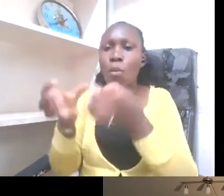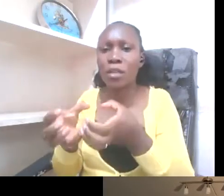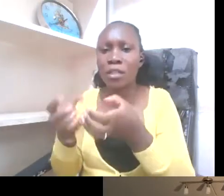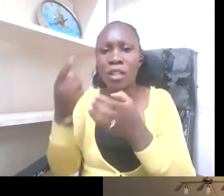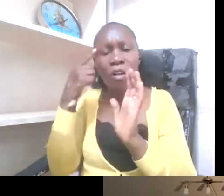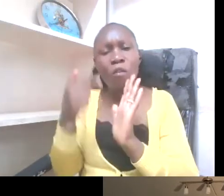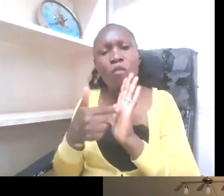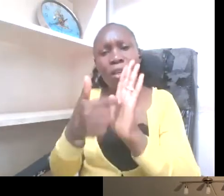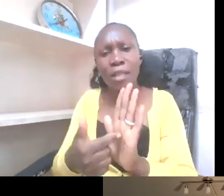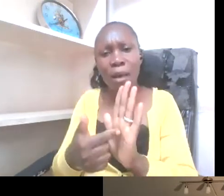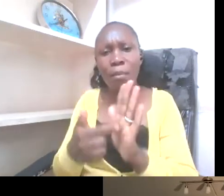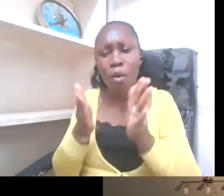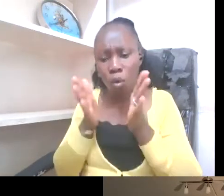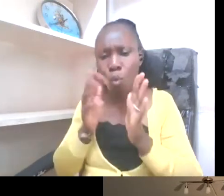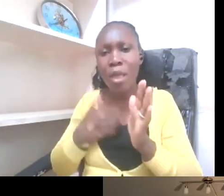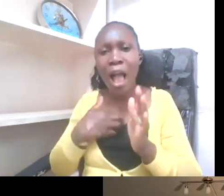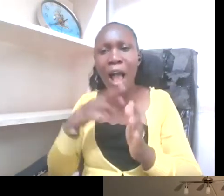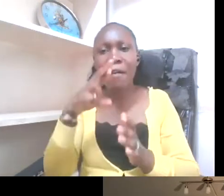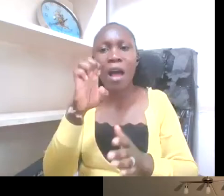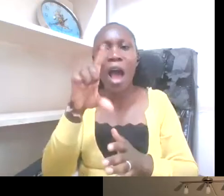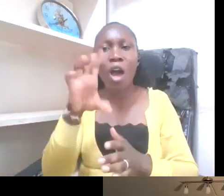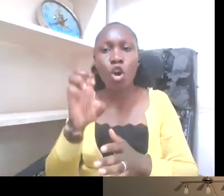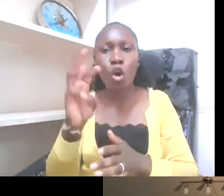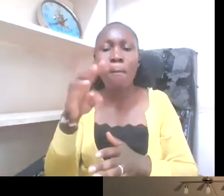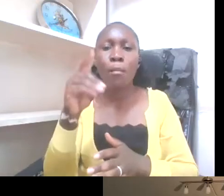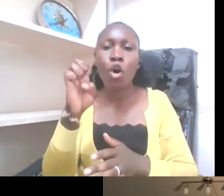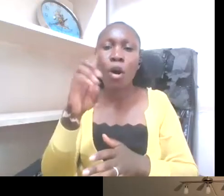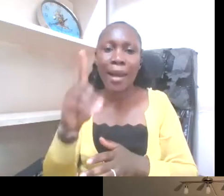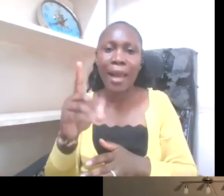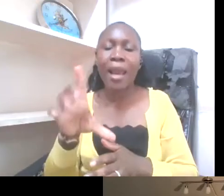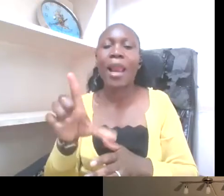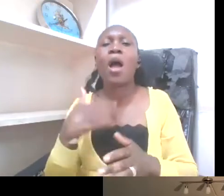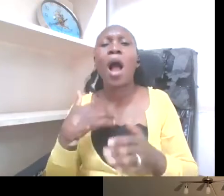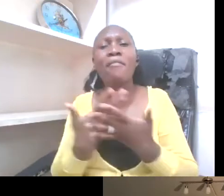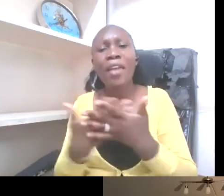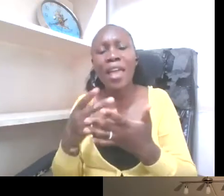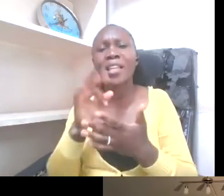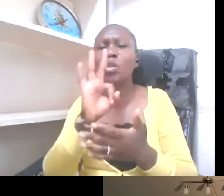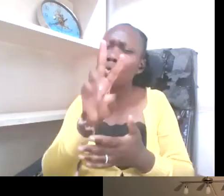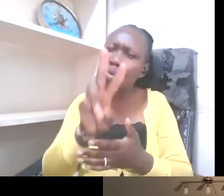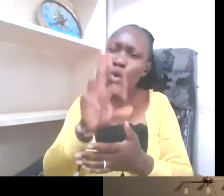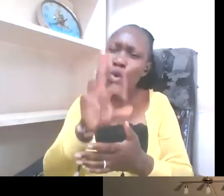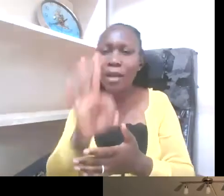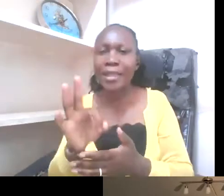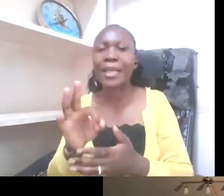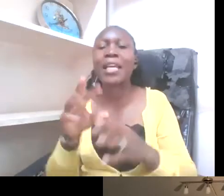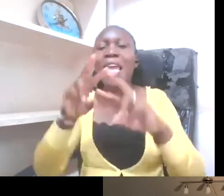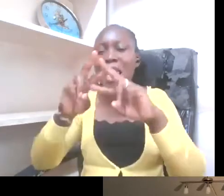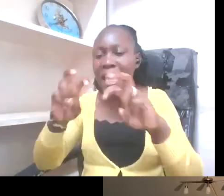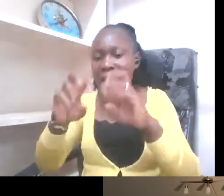Can you mention maybe two or three researchers or educators that have succeeded despite their